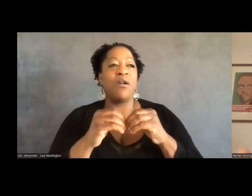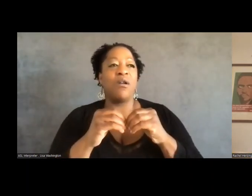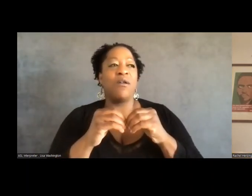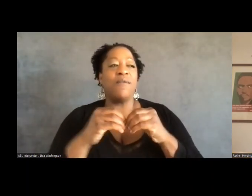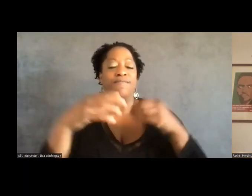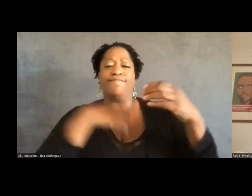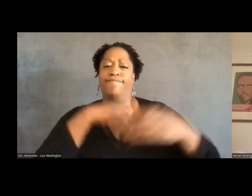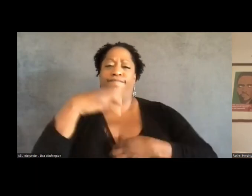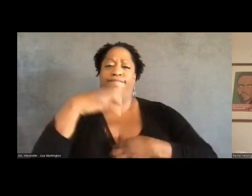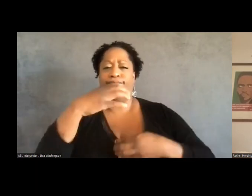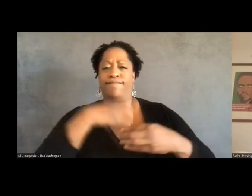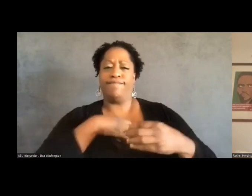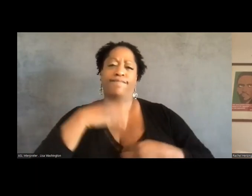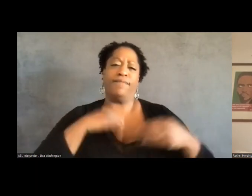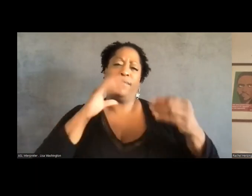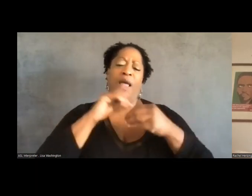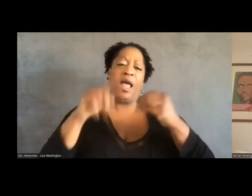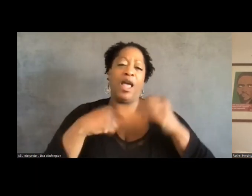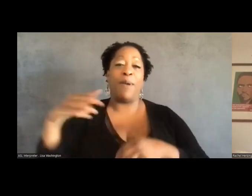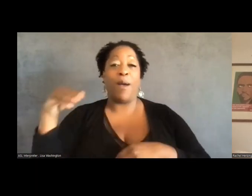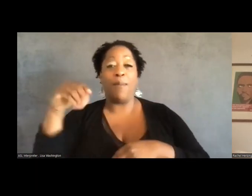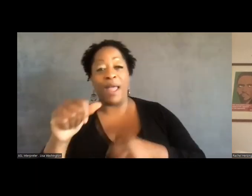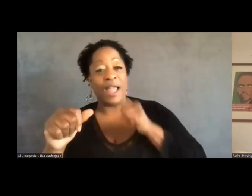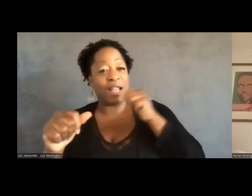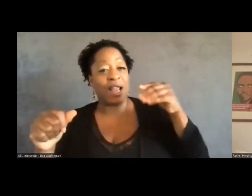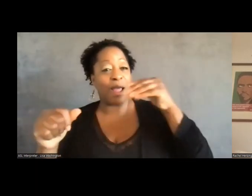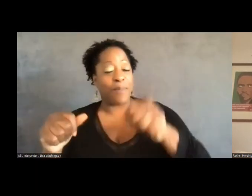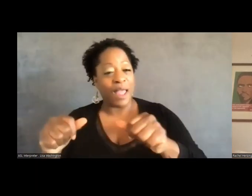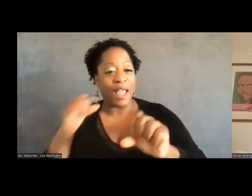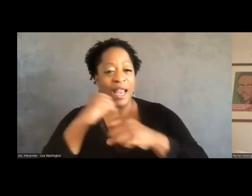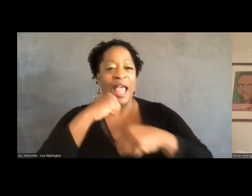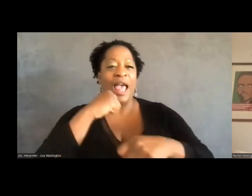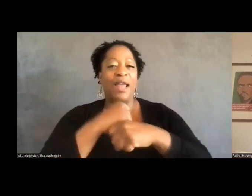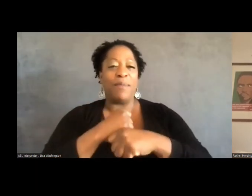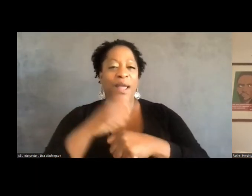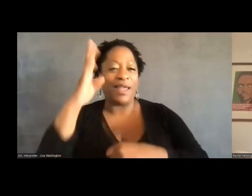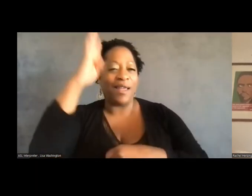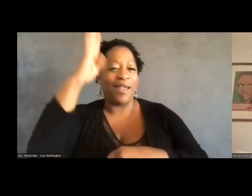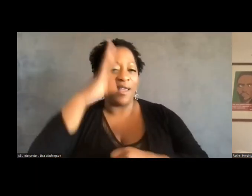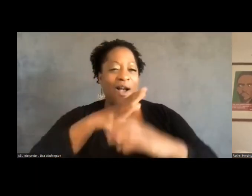um, obstacles for ourselves that maybe we don't need to in the same way.